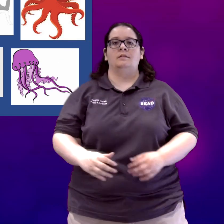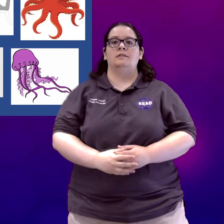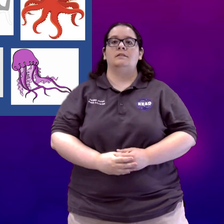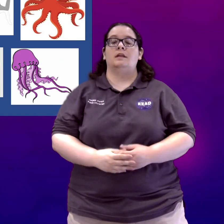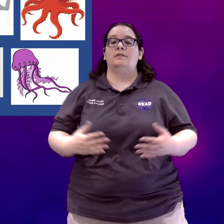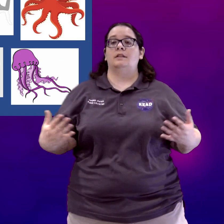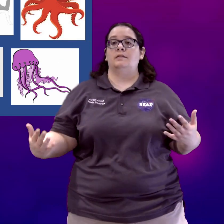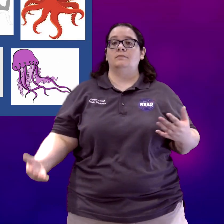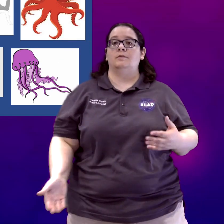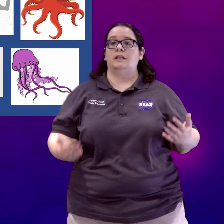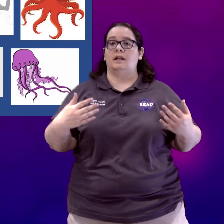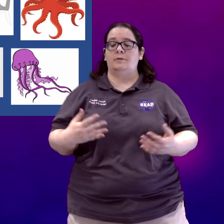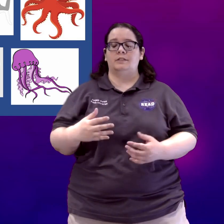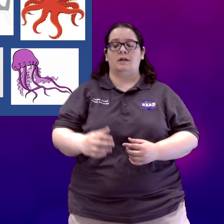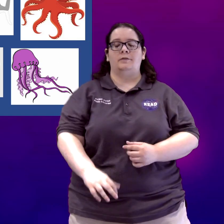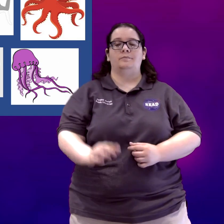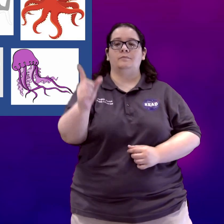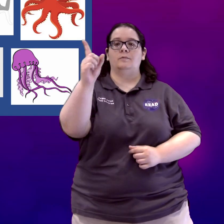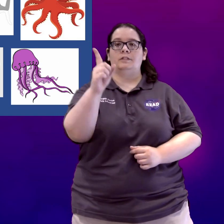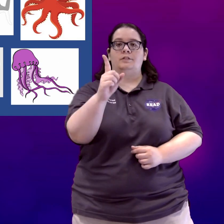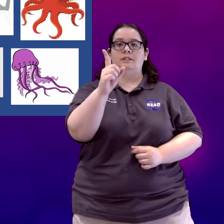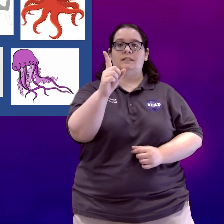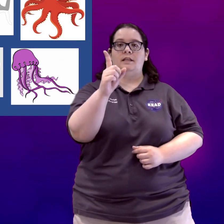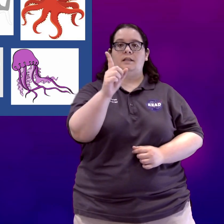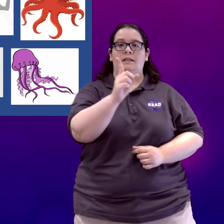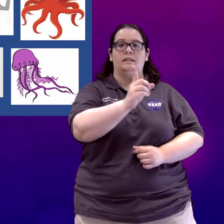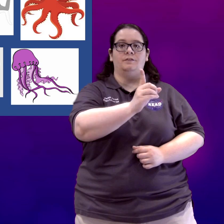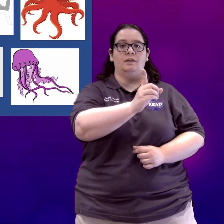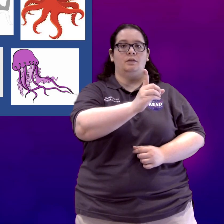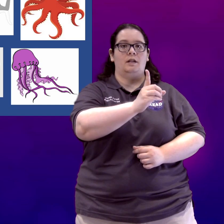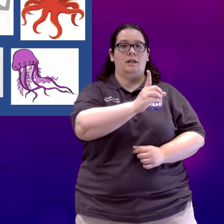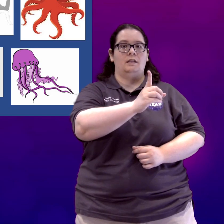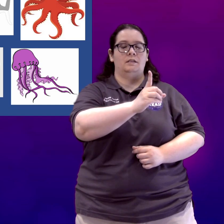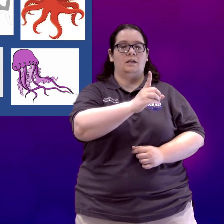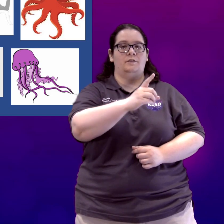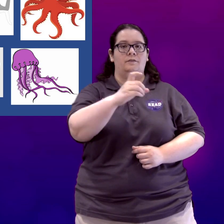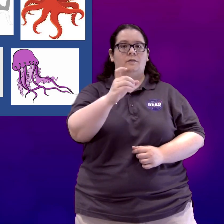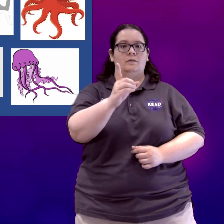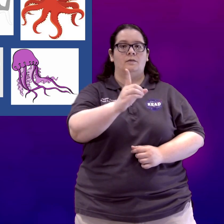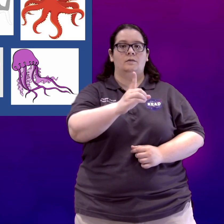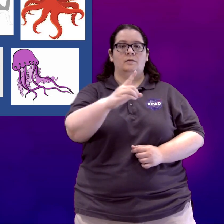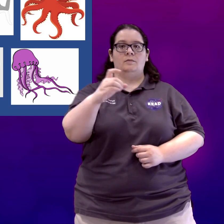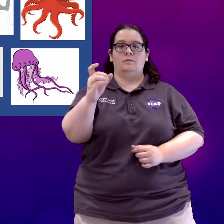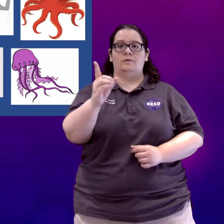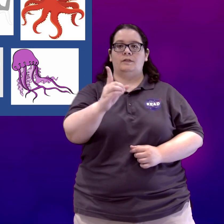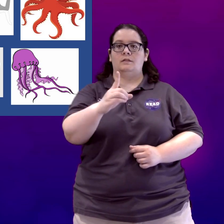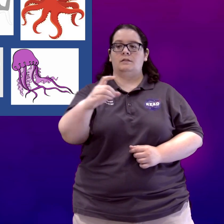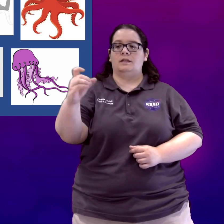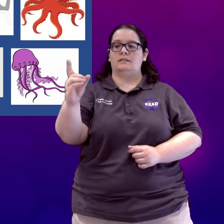The other thing, the one that I was taught, was to just take an index finger and kind of move it like a